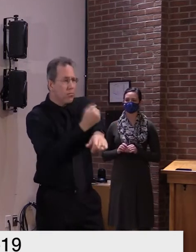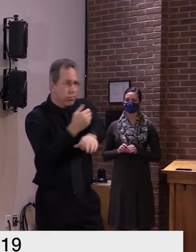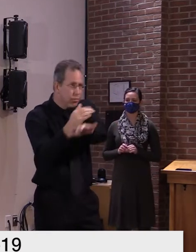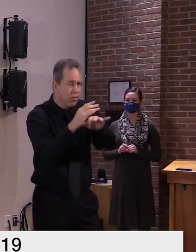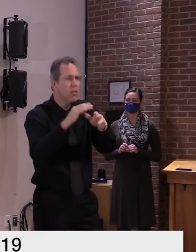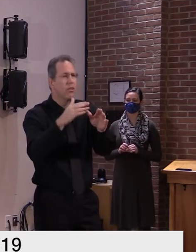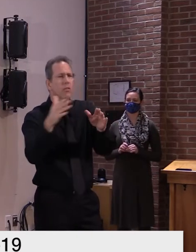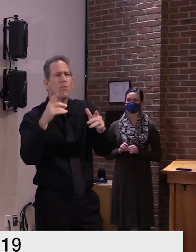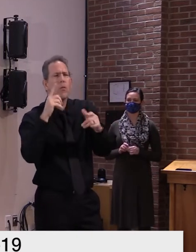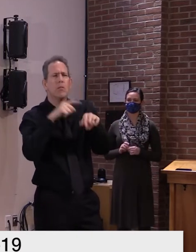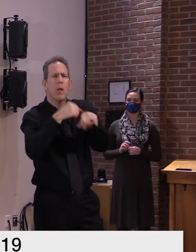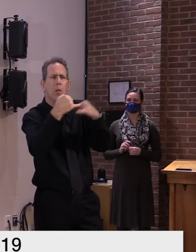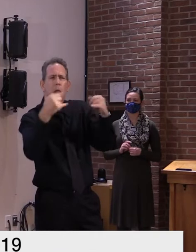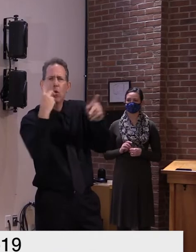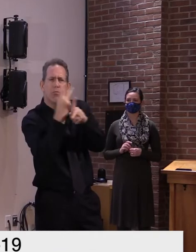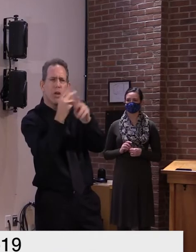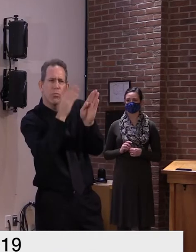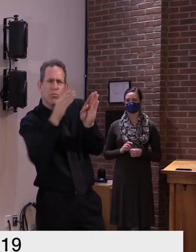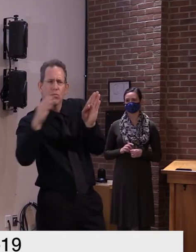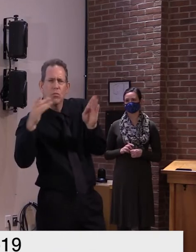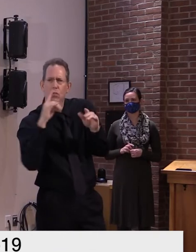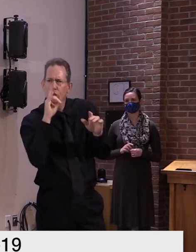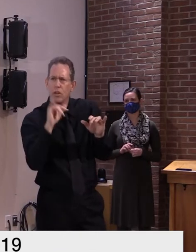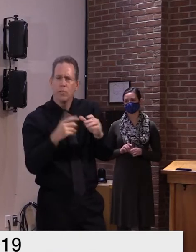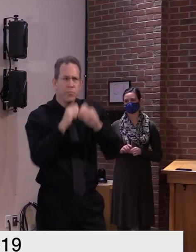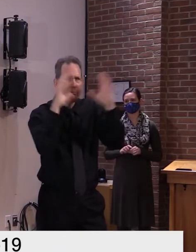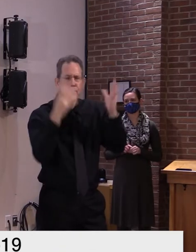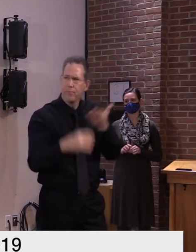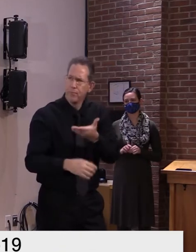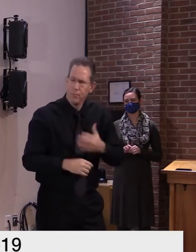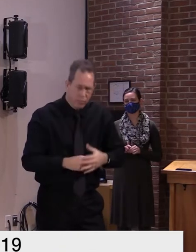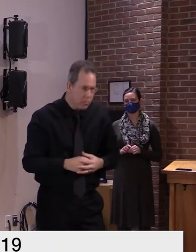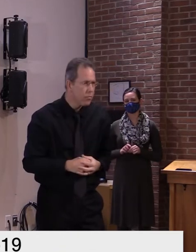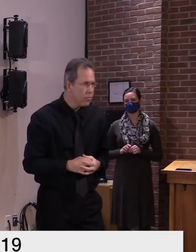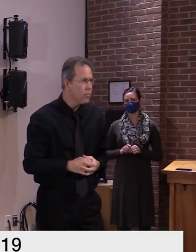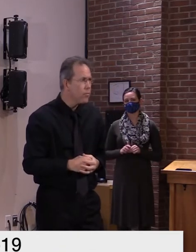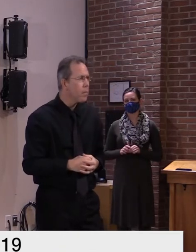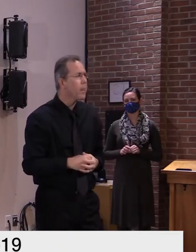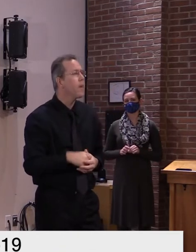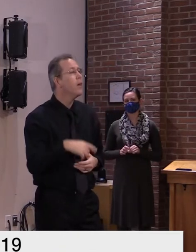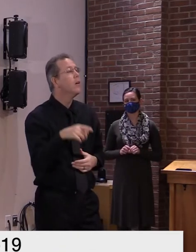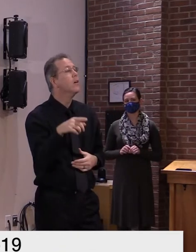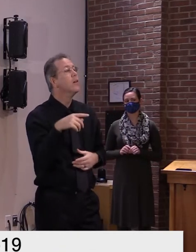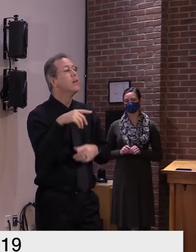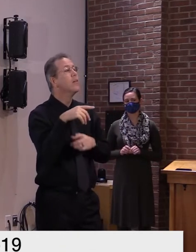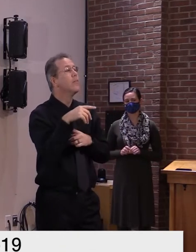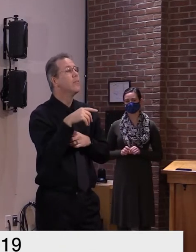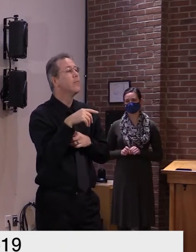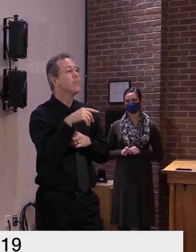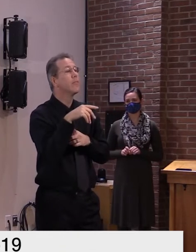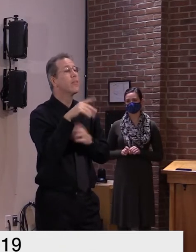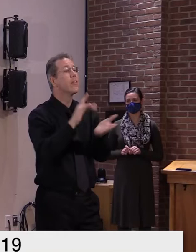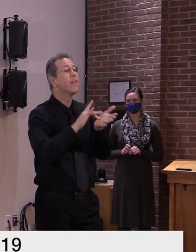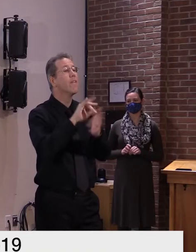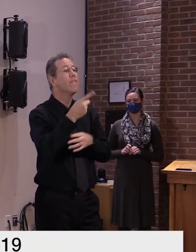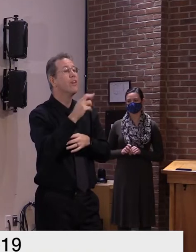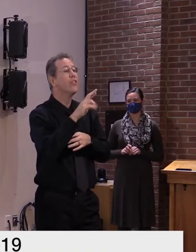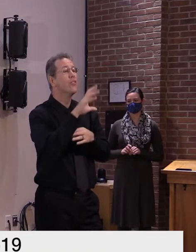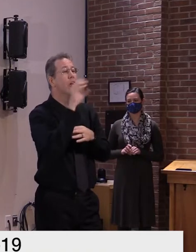we're going to get the same number of doses for at least the first three to four weeks each week the same number of doses repeating